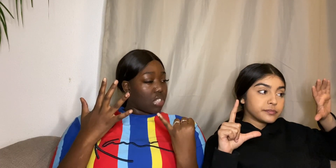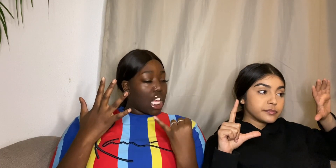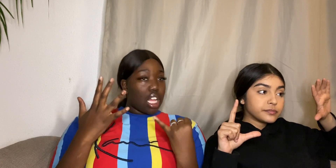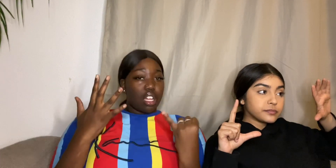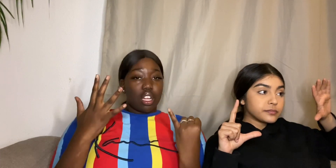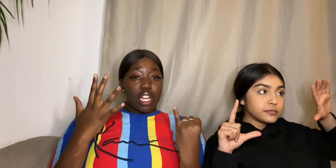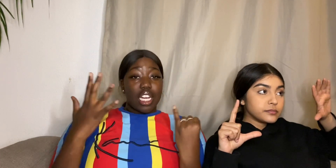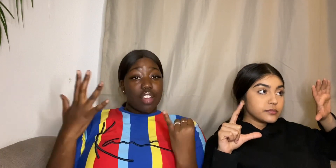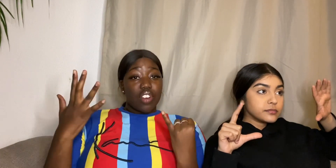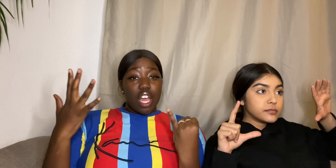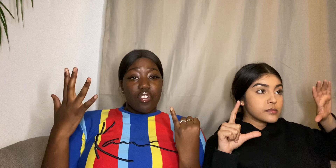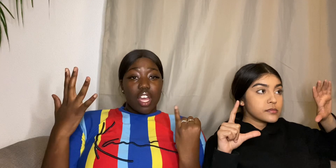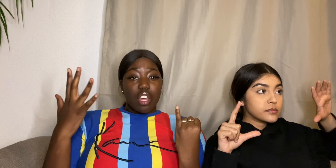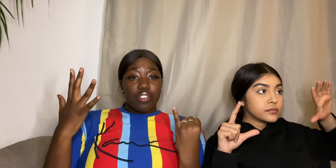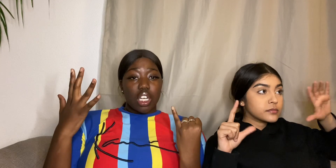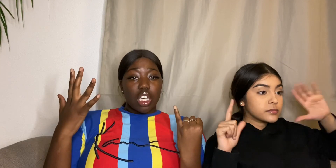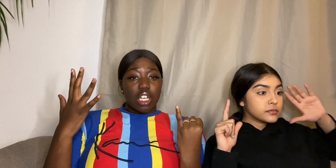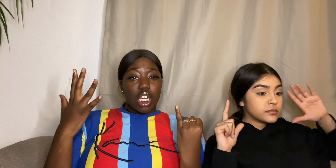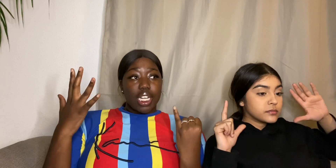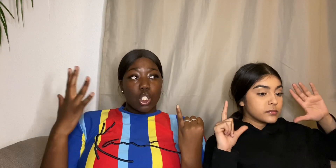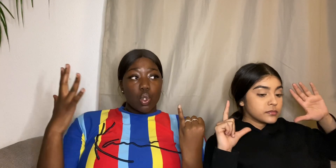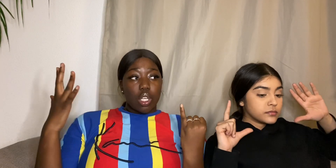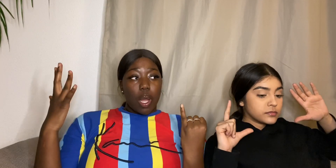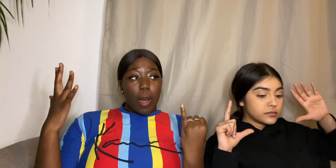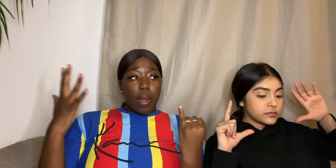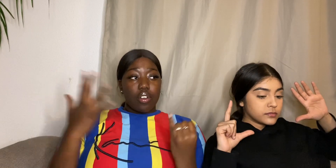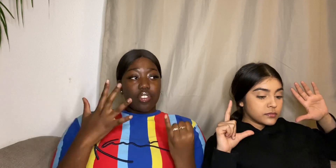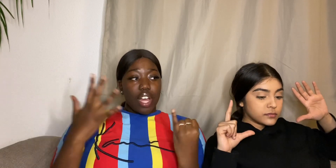Never have I ever Got into a fight